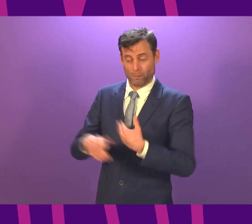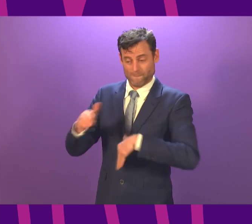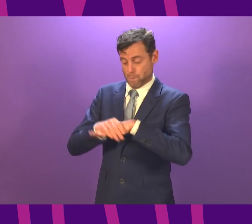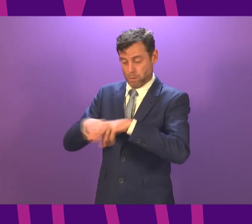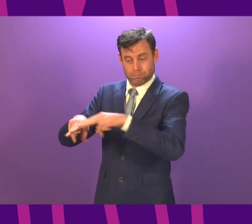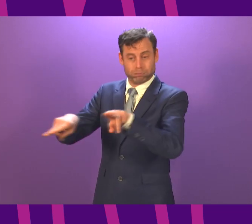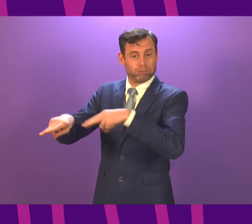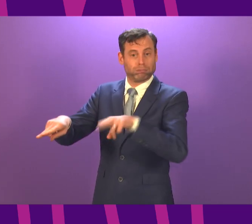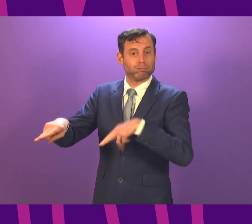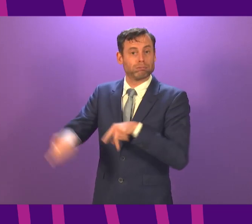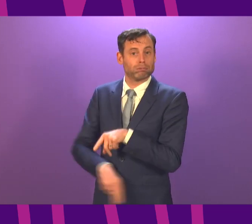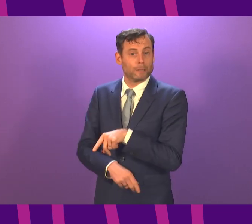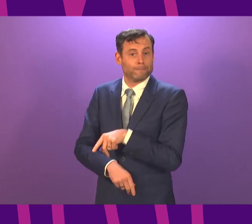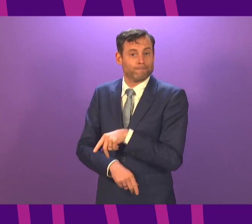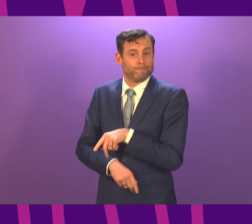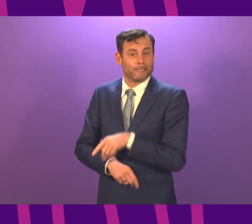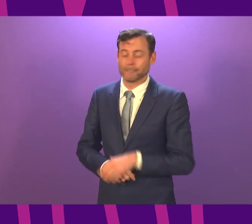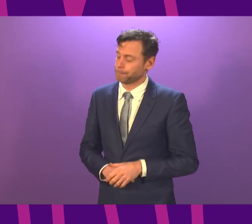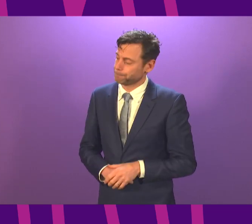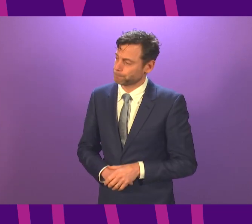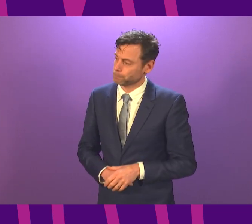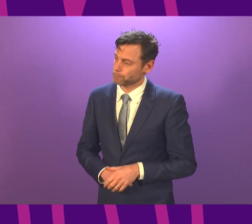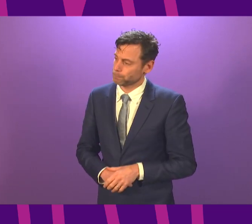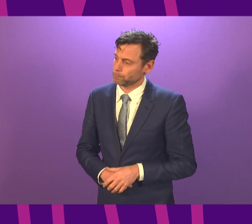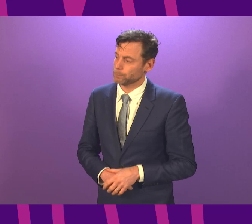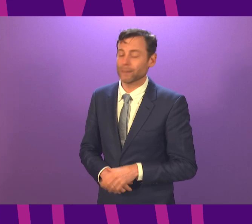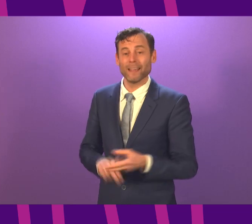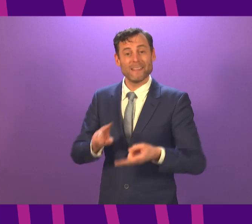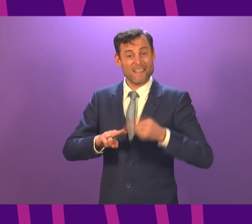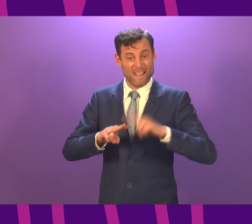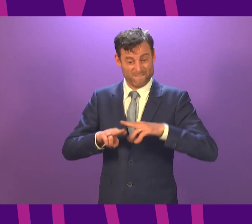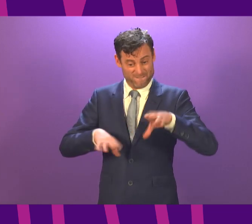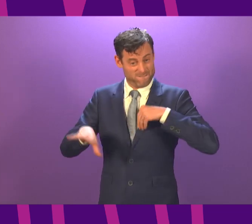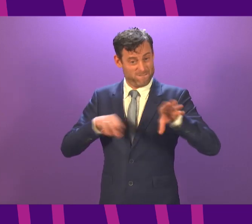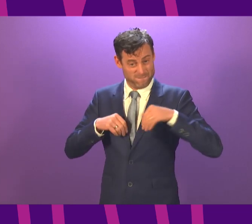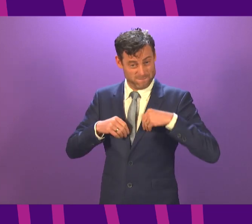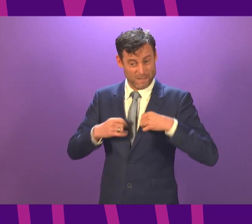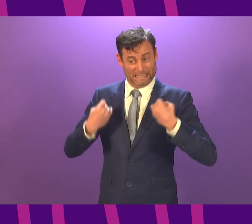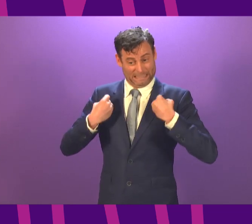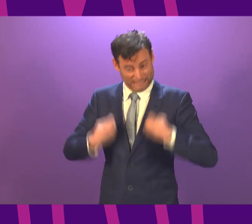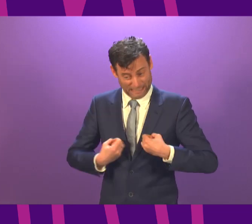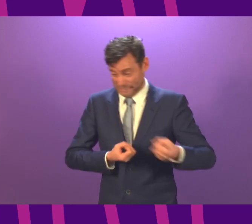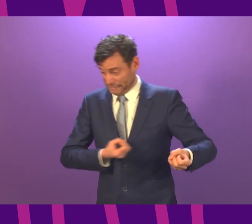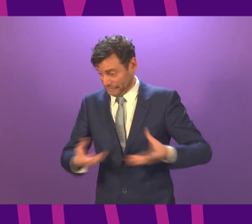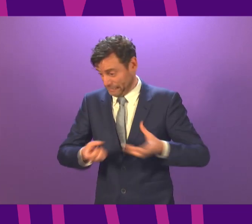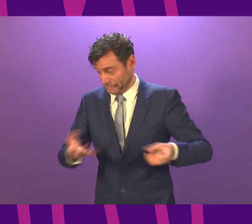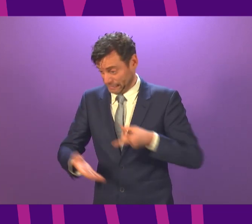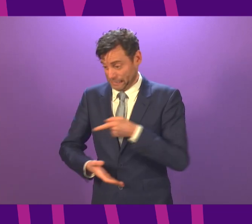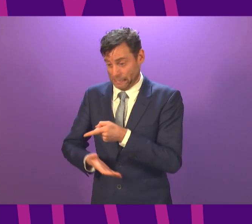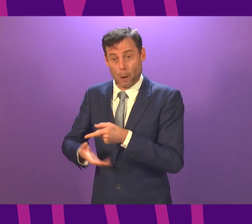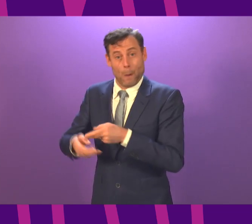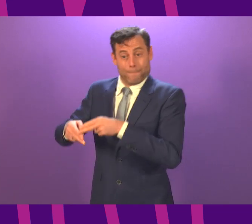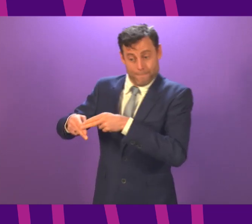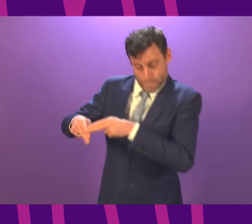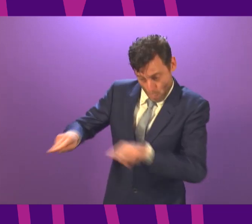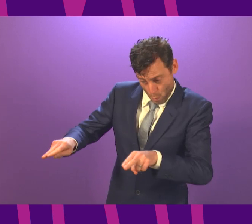course, a sharply increasing number of cases in human terms means many more people becoming ill and dying. All of